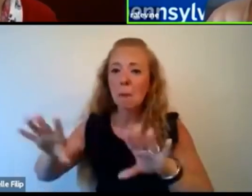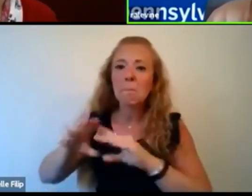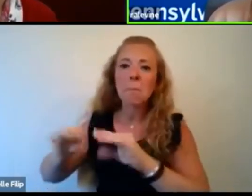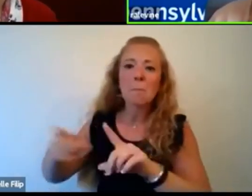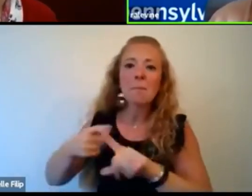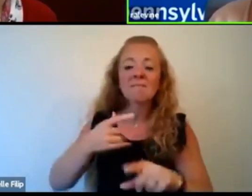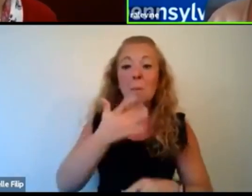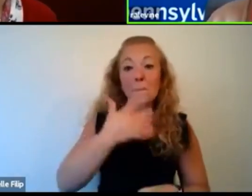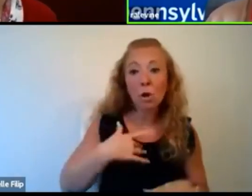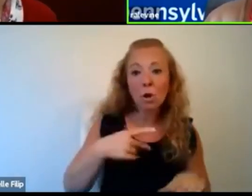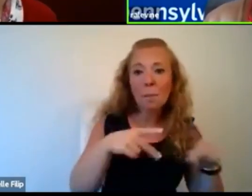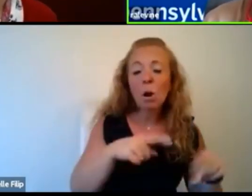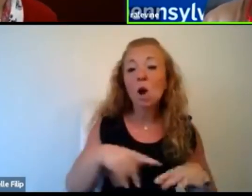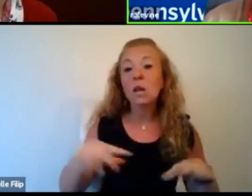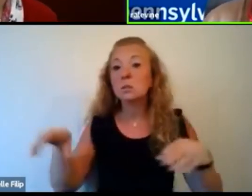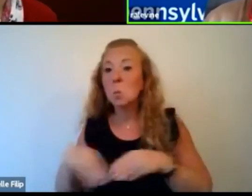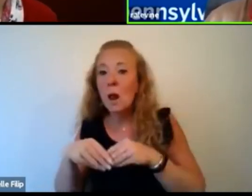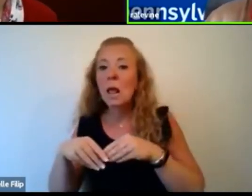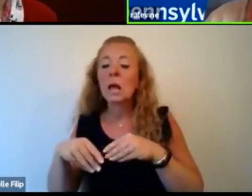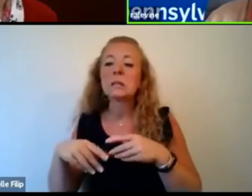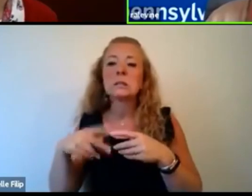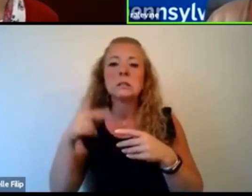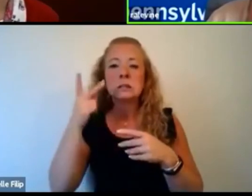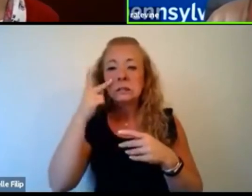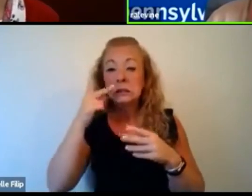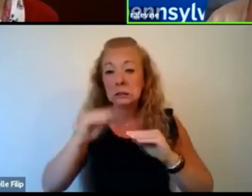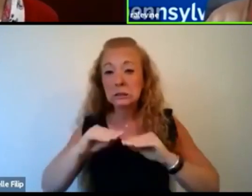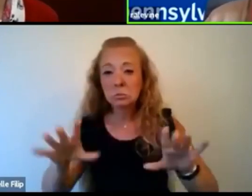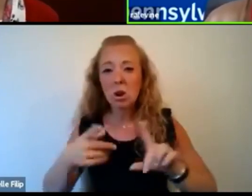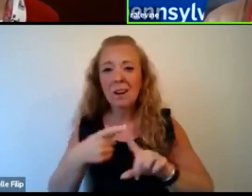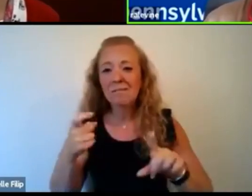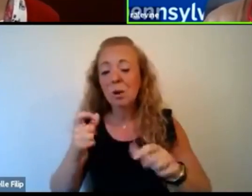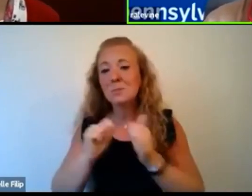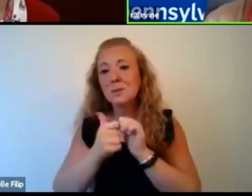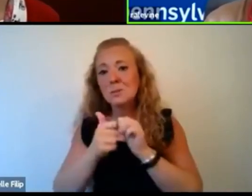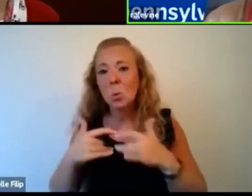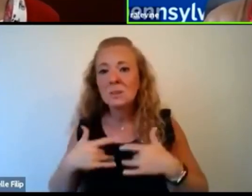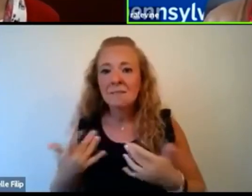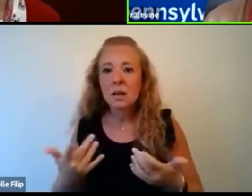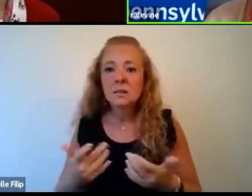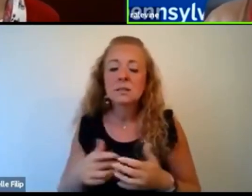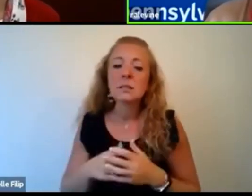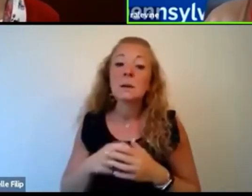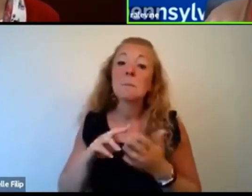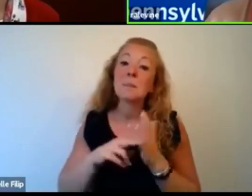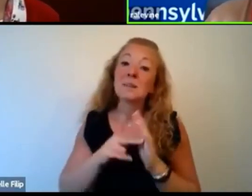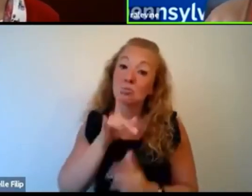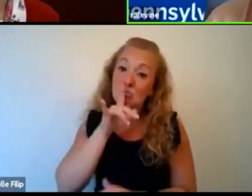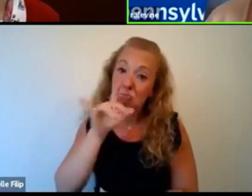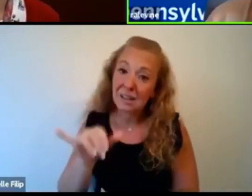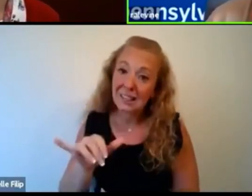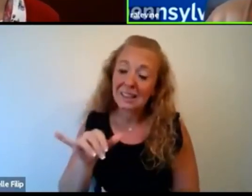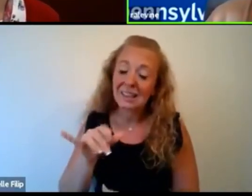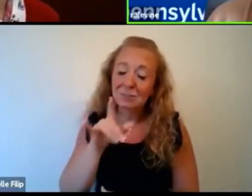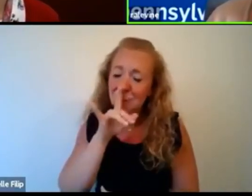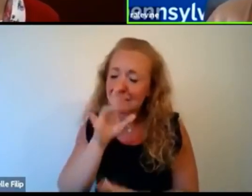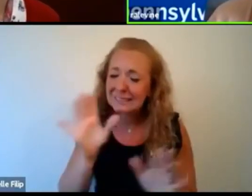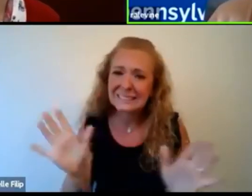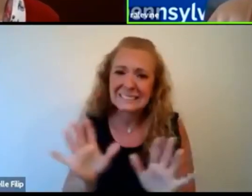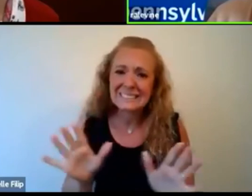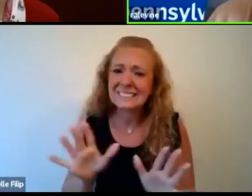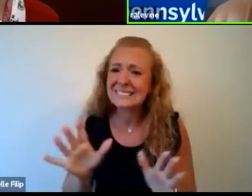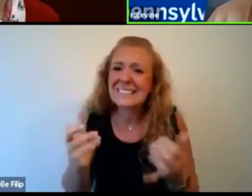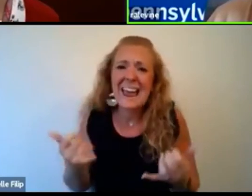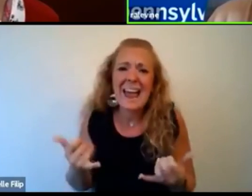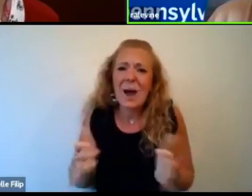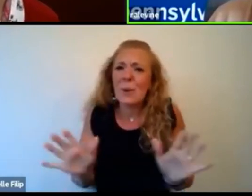We've seen outbreaks at weddings. We've seen outbreaks at, uh, at sports events. And so you really not, you can't do that now. Not, not